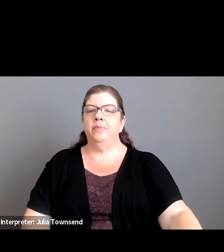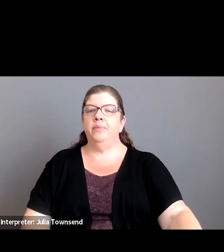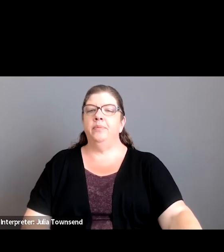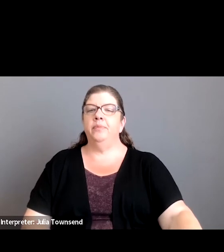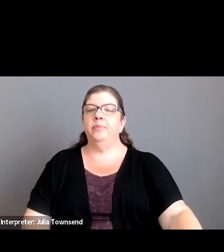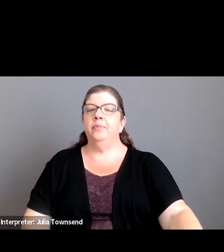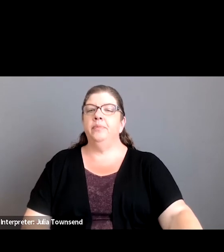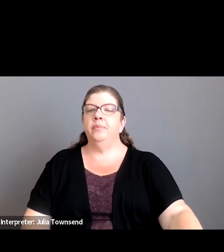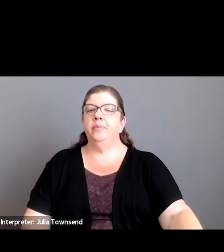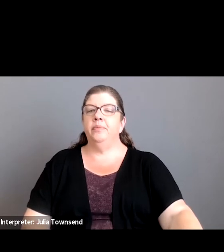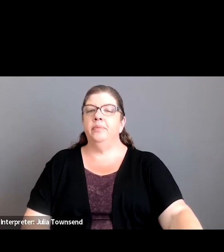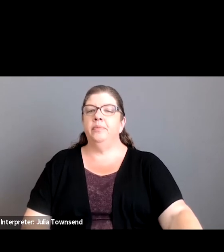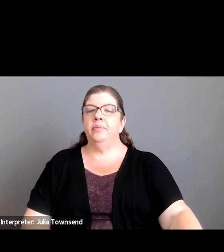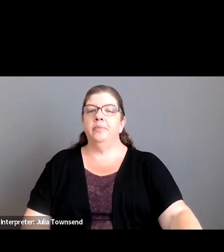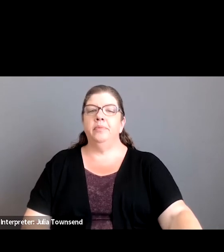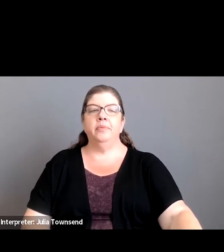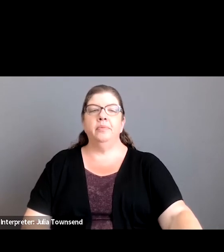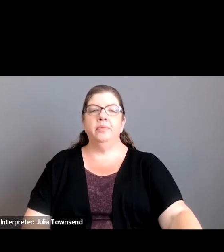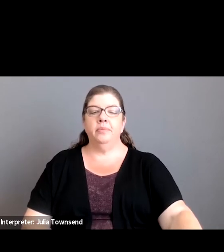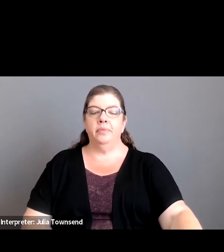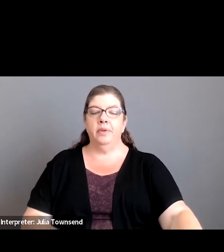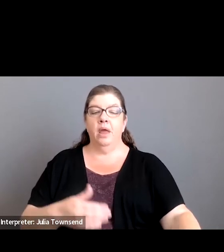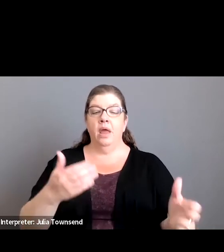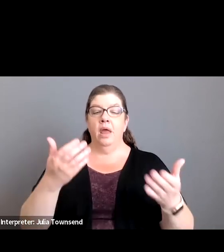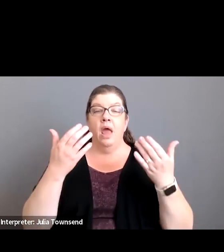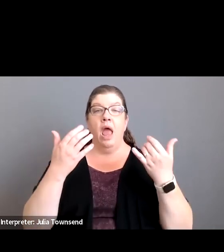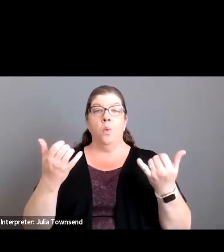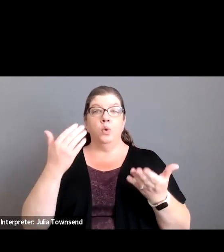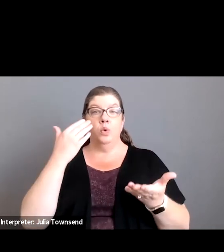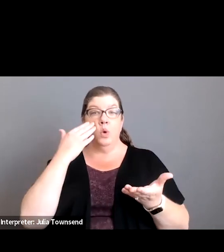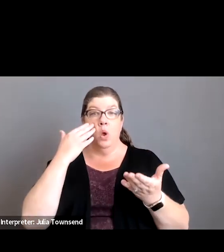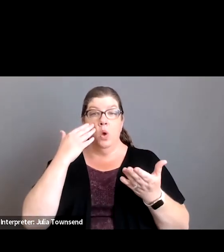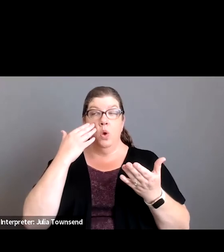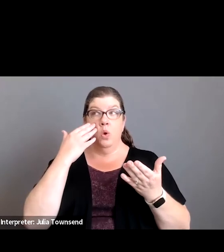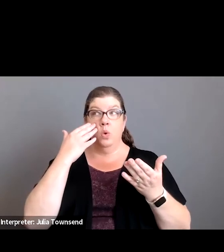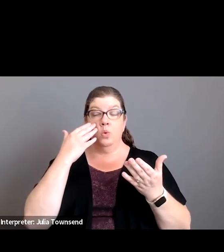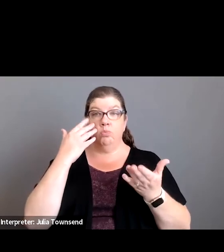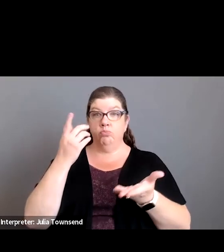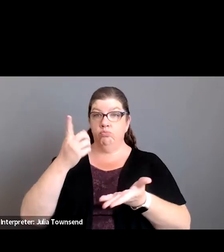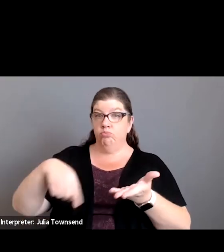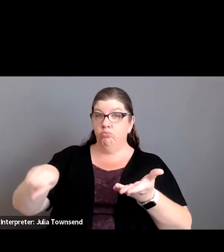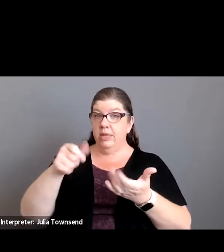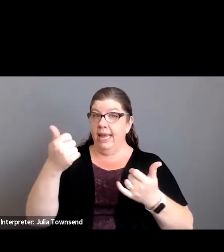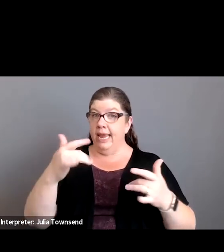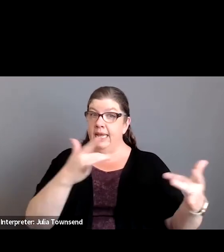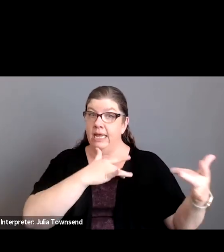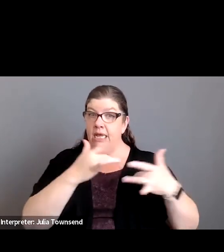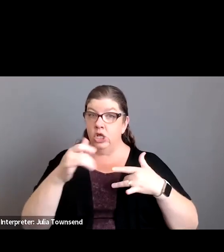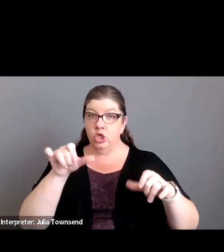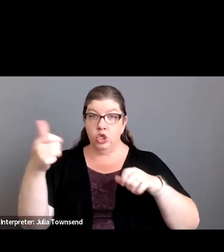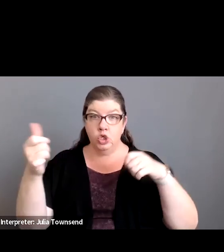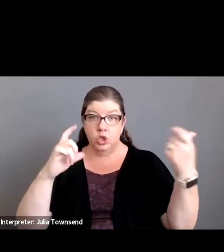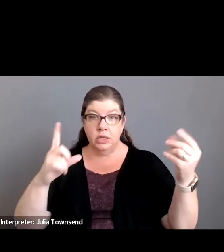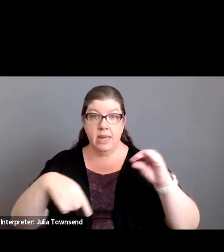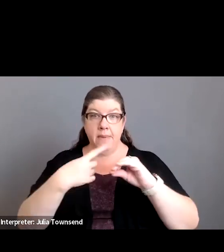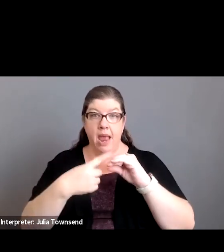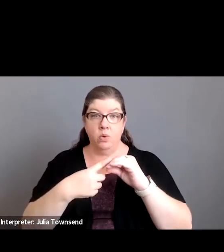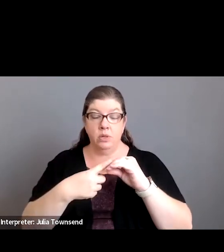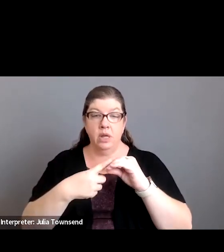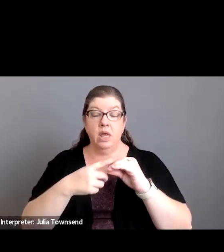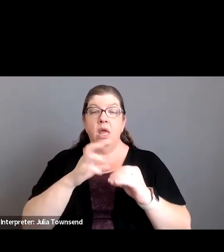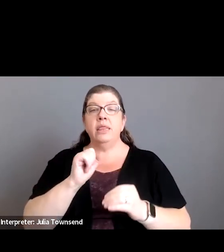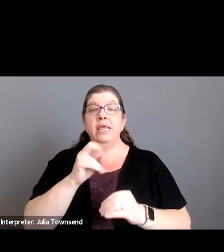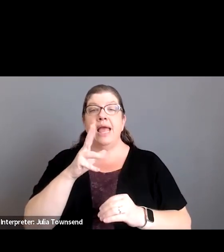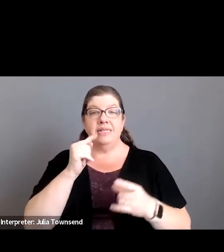so i'd like to know if i have um if there are any concerns other concerns on the um